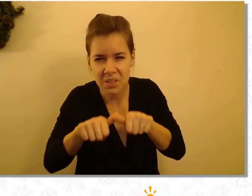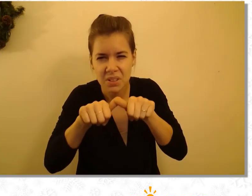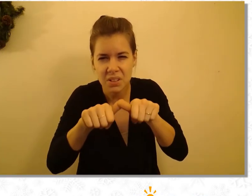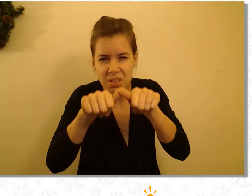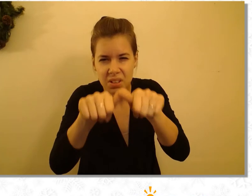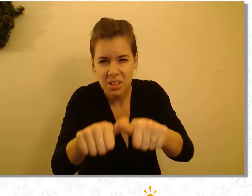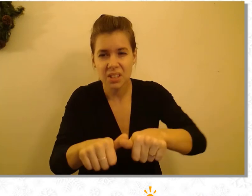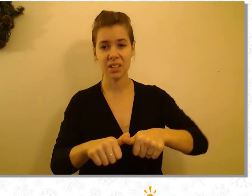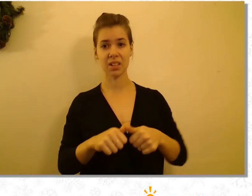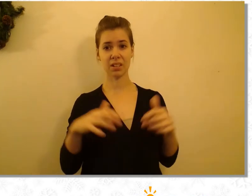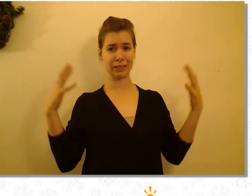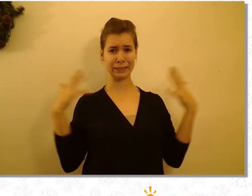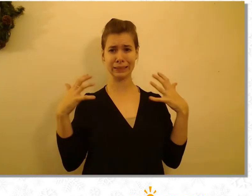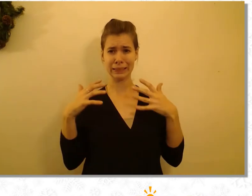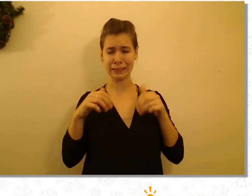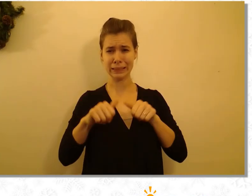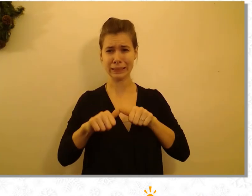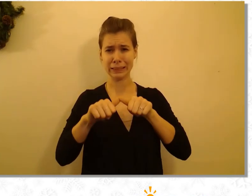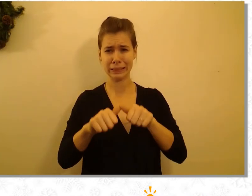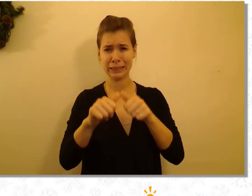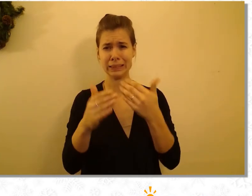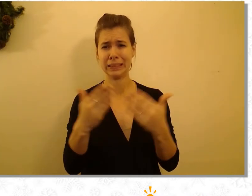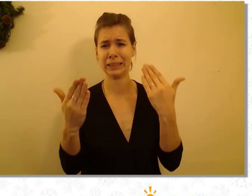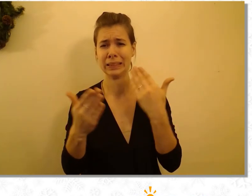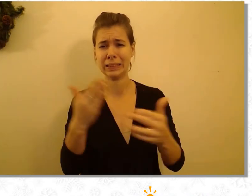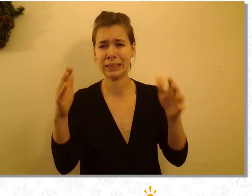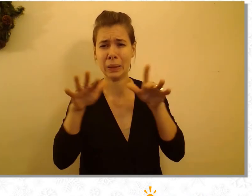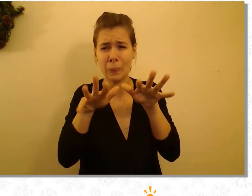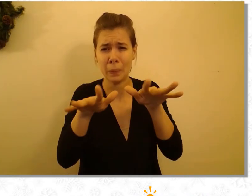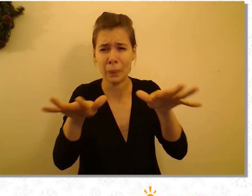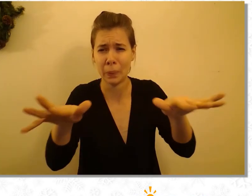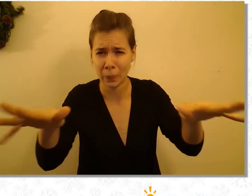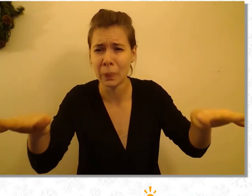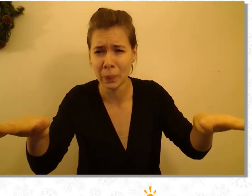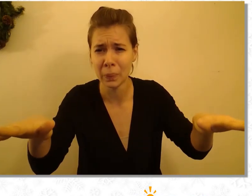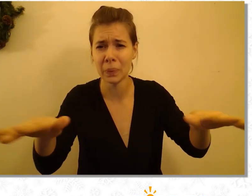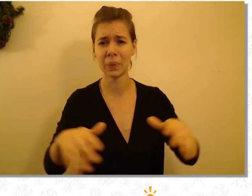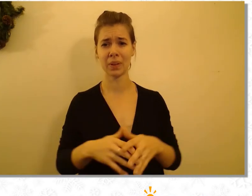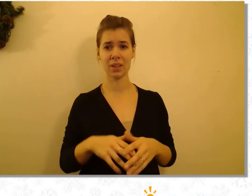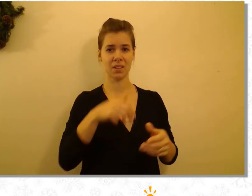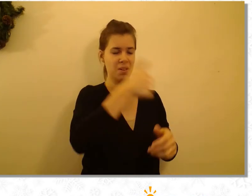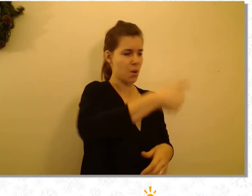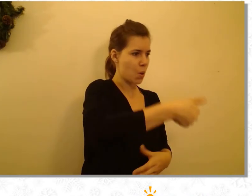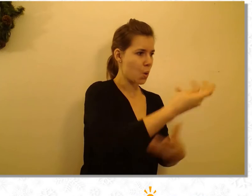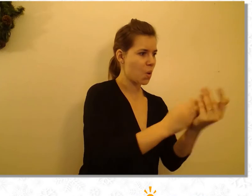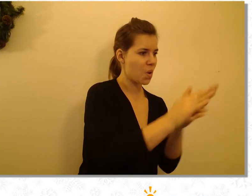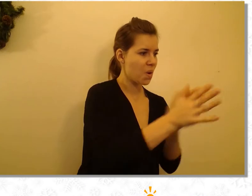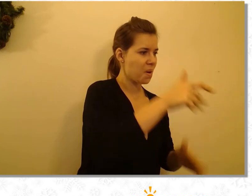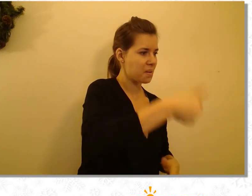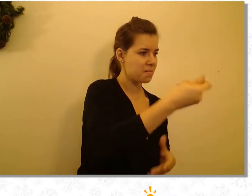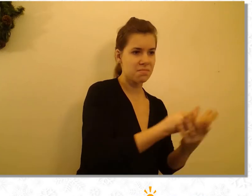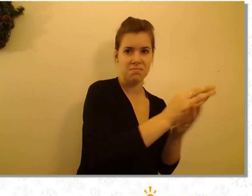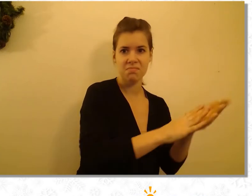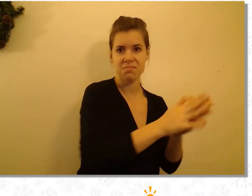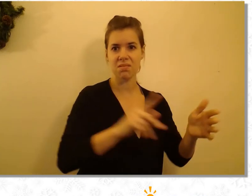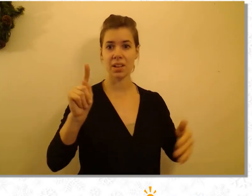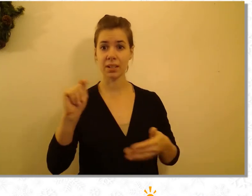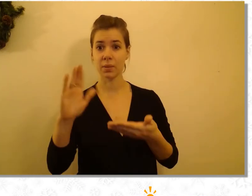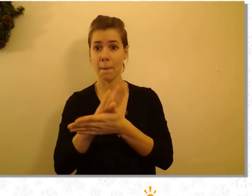scary, scary, scary, scary spiral, use your Purell, wash hands like hell, share Cottonelle, that would be